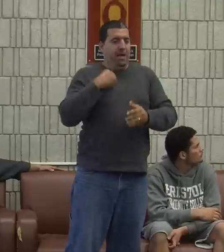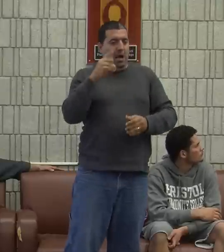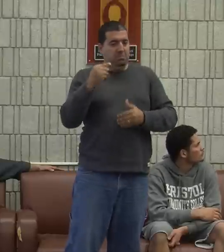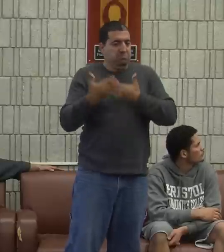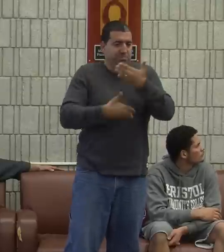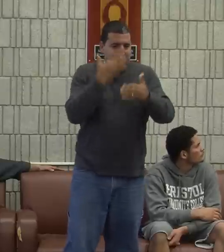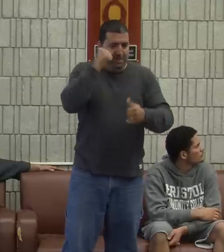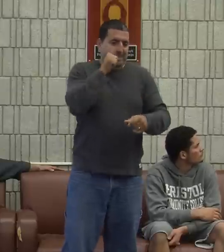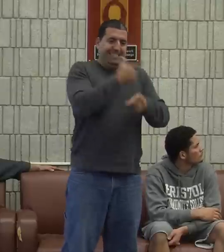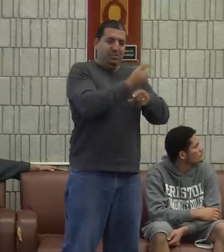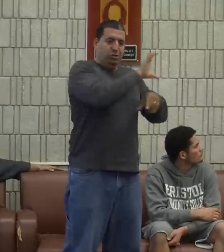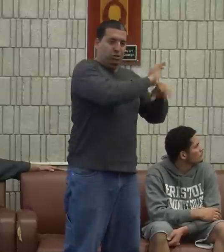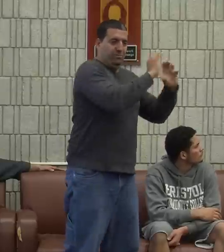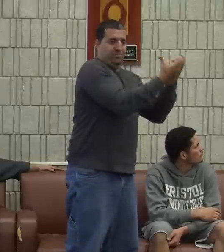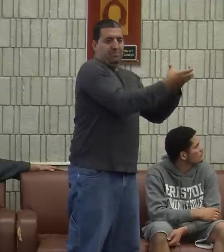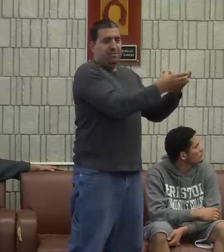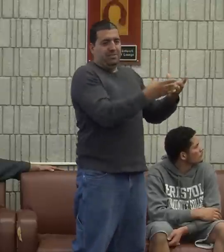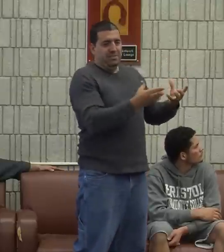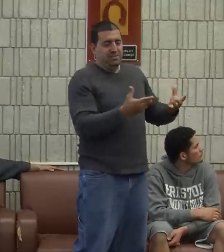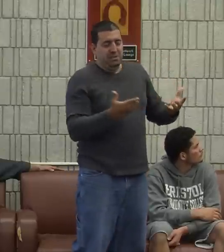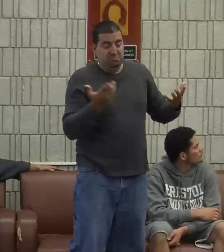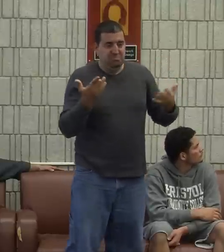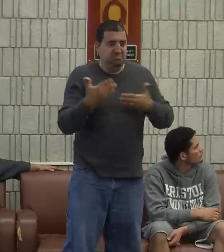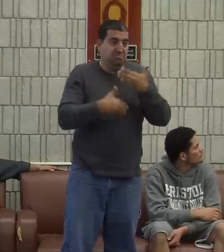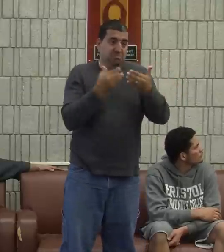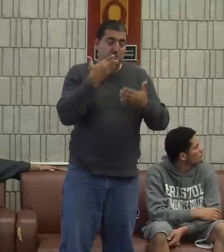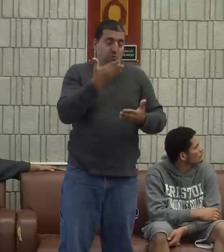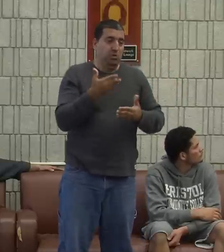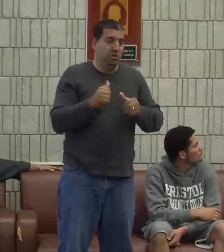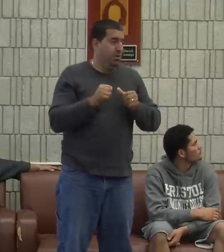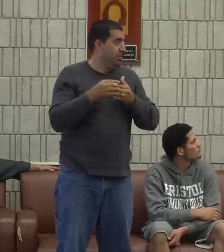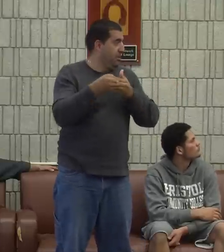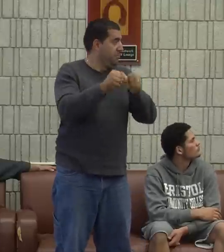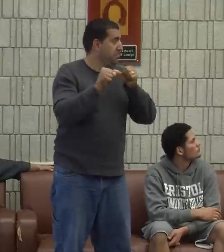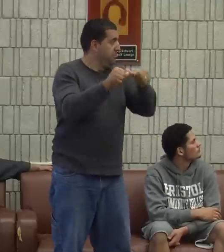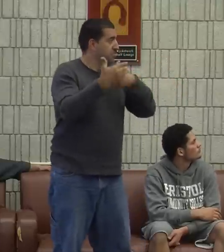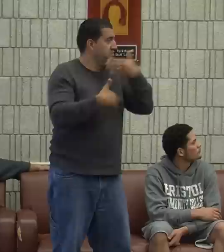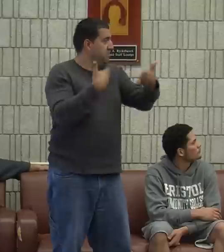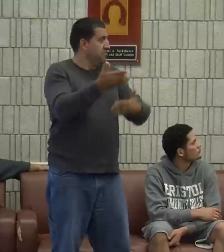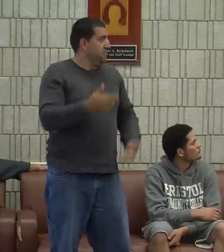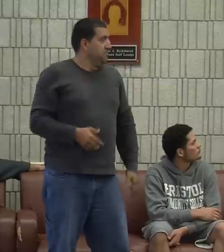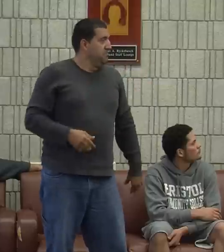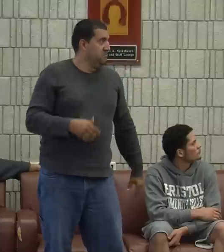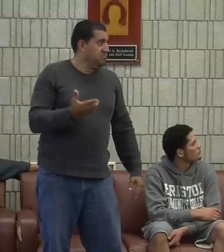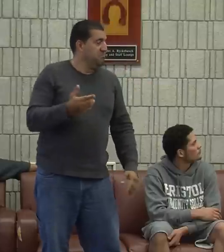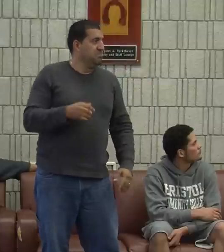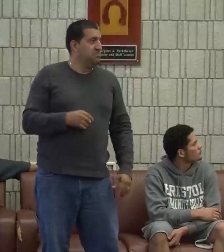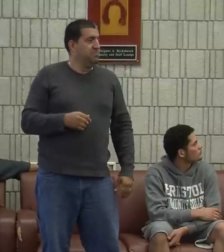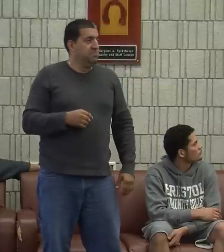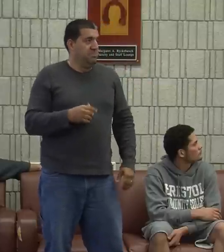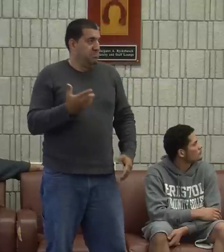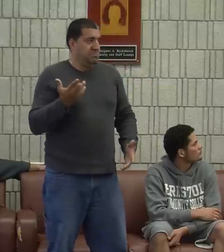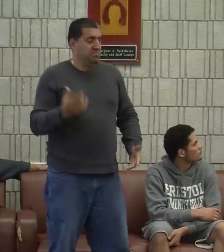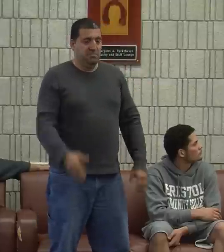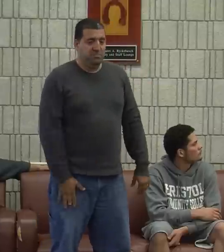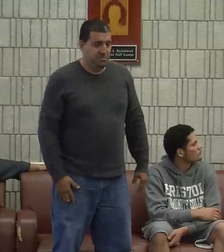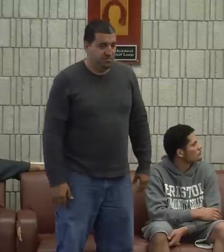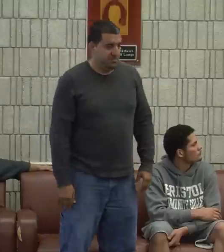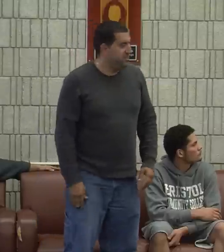And they didn't leave me out. If they were doing something, they involved me in what they were doing because they were part of my sister's church group. And so we developed a friendship